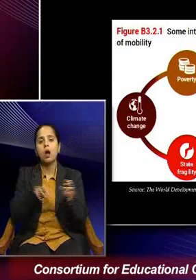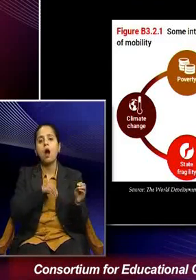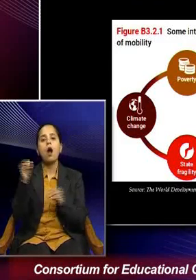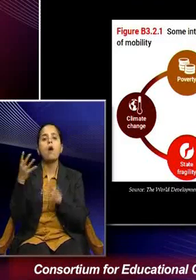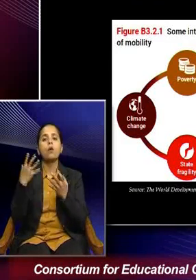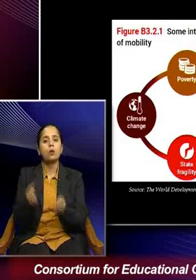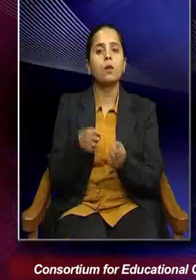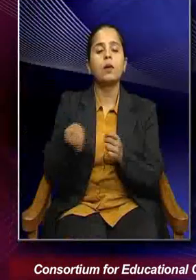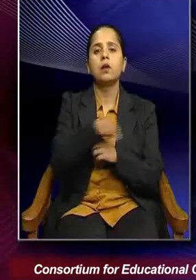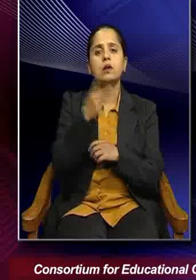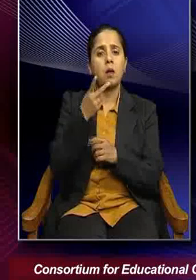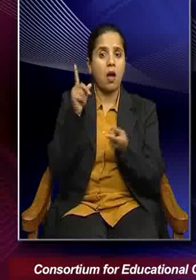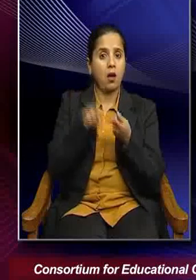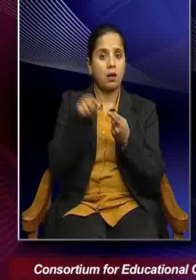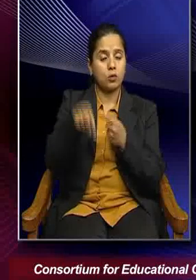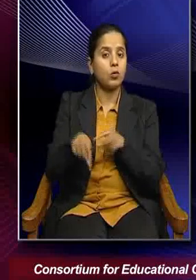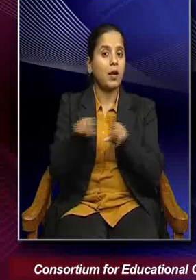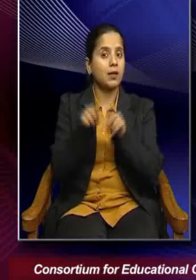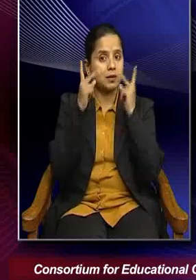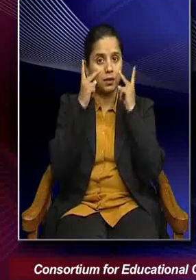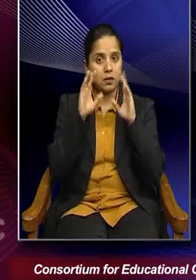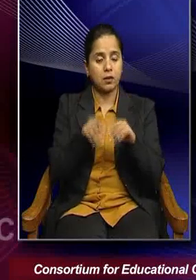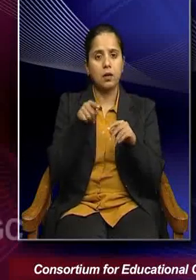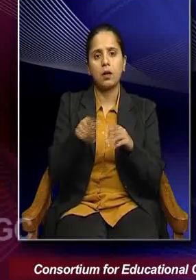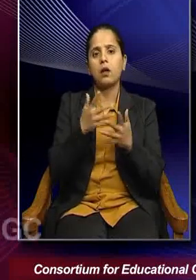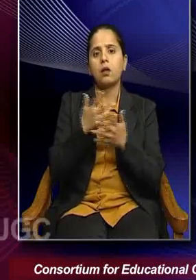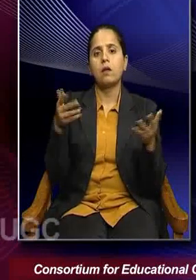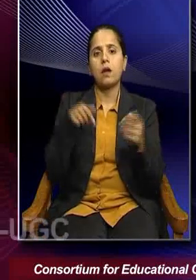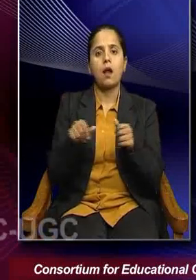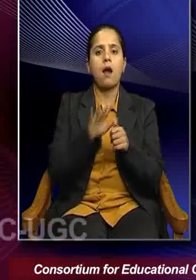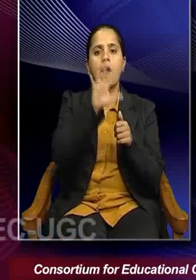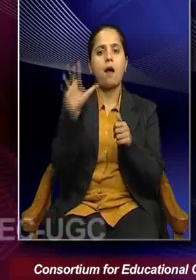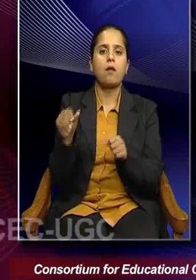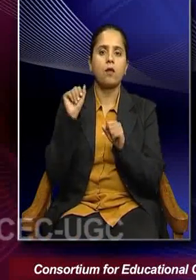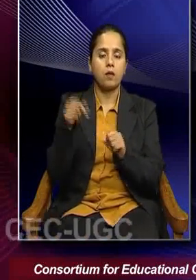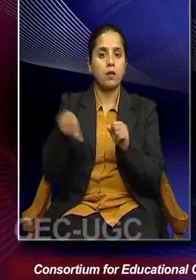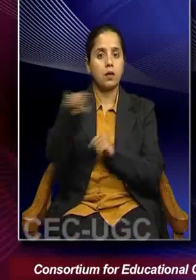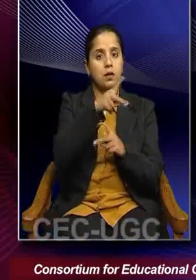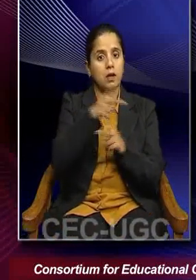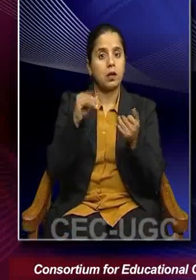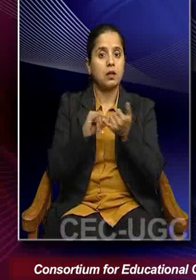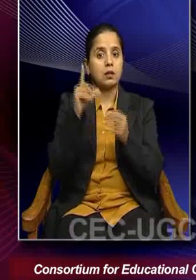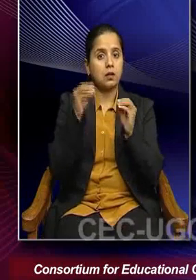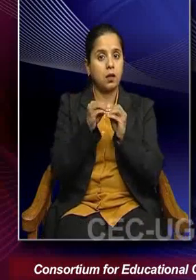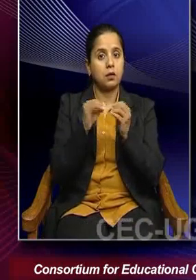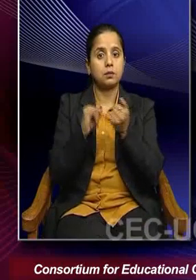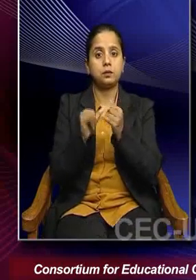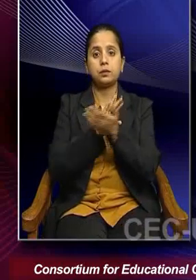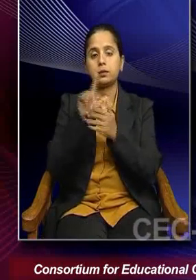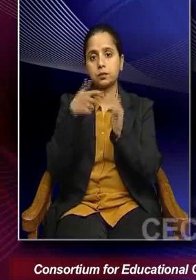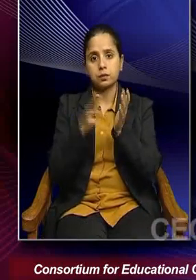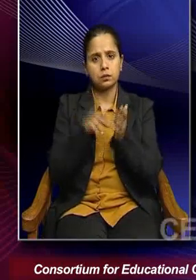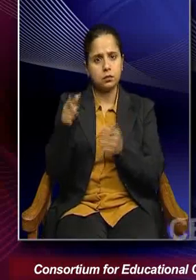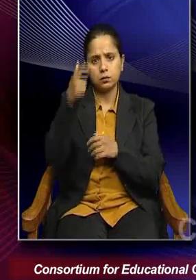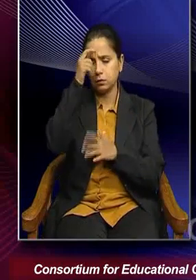one of the classic case today is the Sub-Saharan Africa. We all know that Sub-Saharan Africa is facing a very